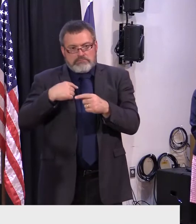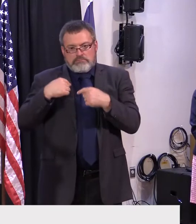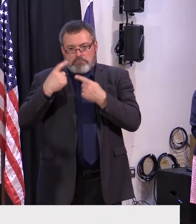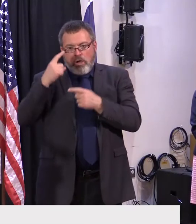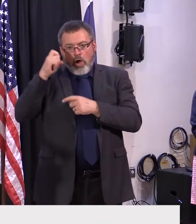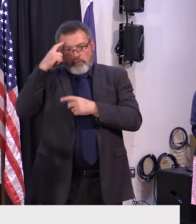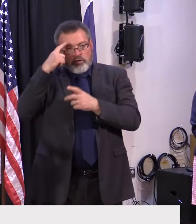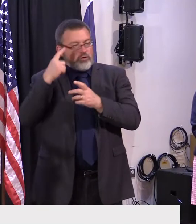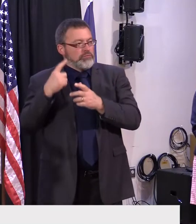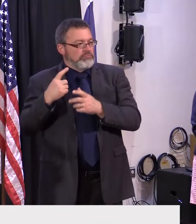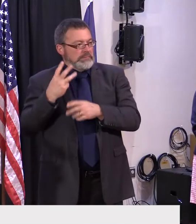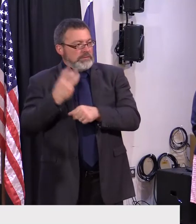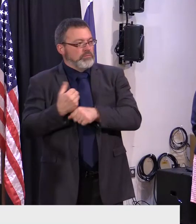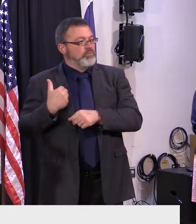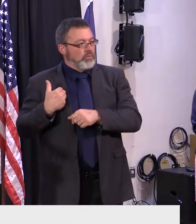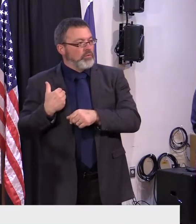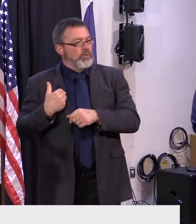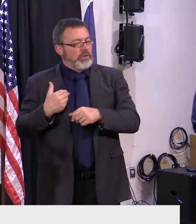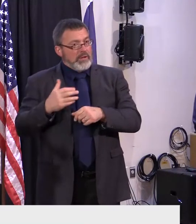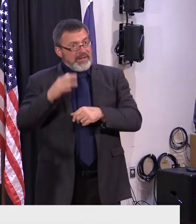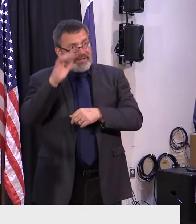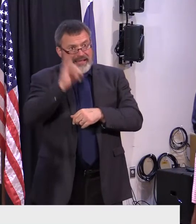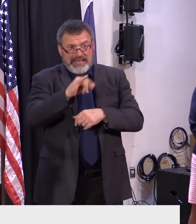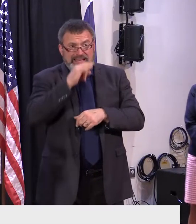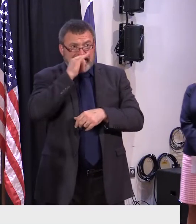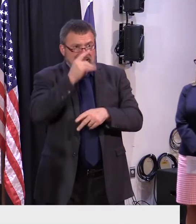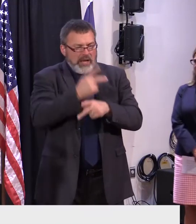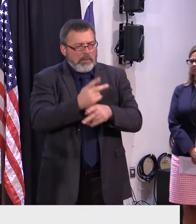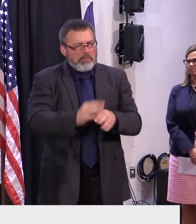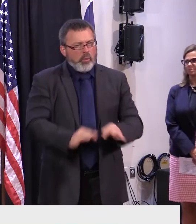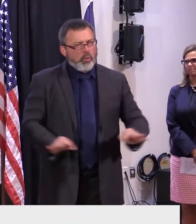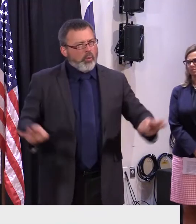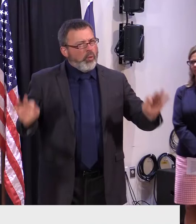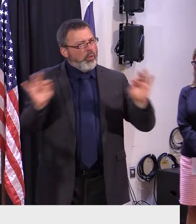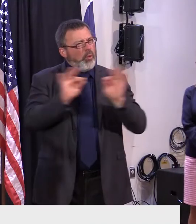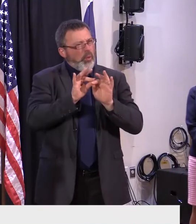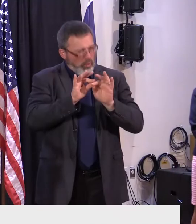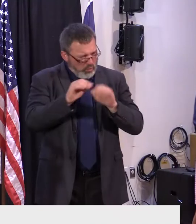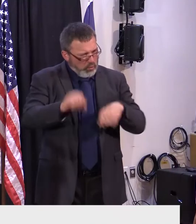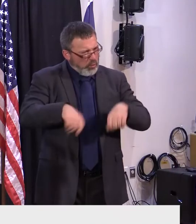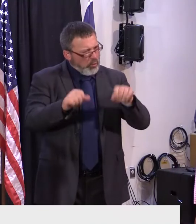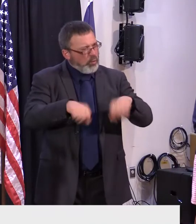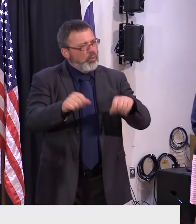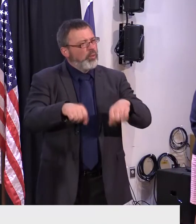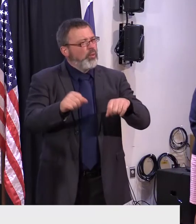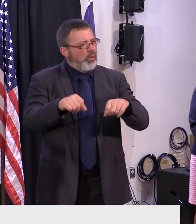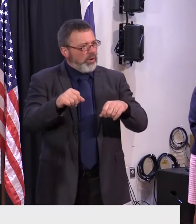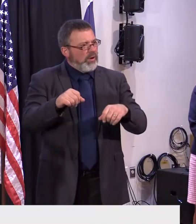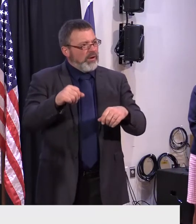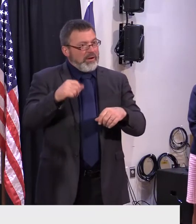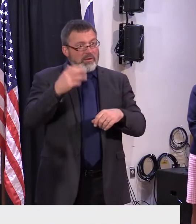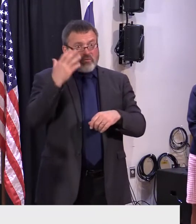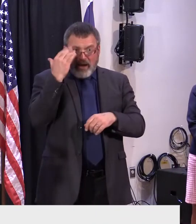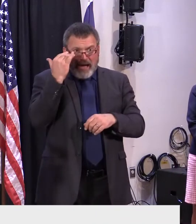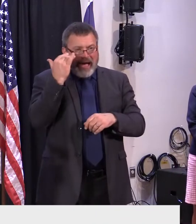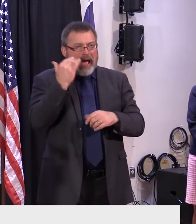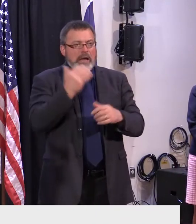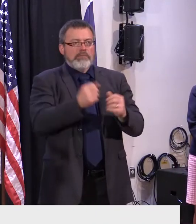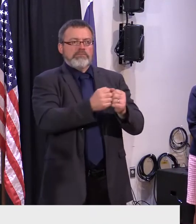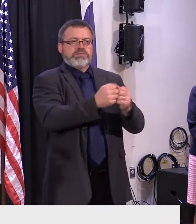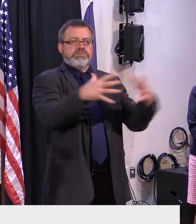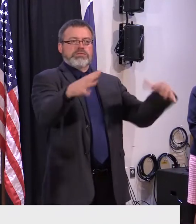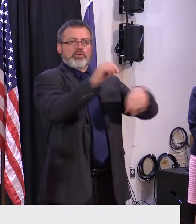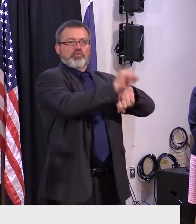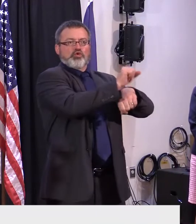to economic development and providing for better Vermont, Vermont, and it's something we've been